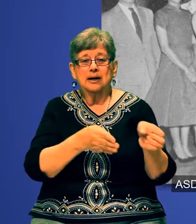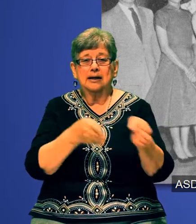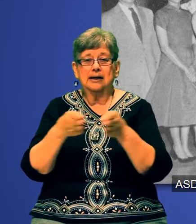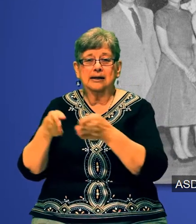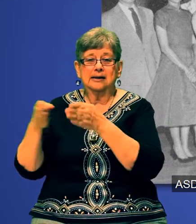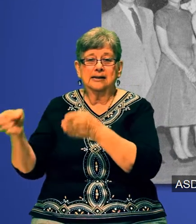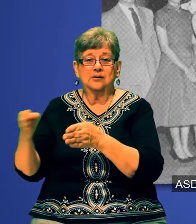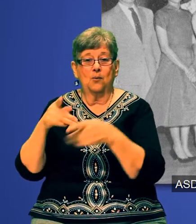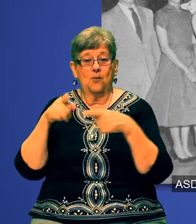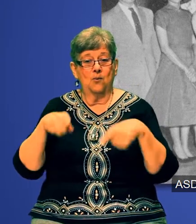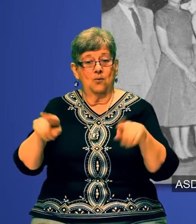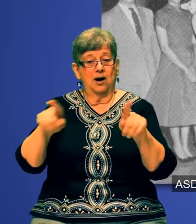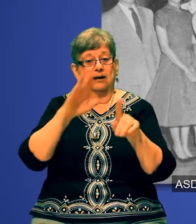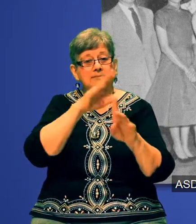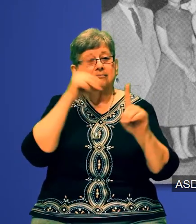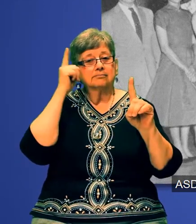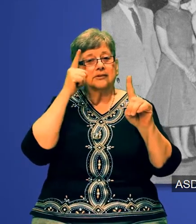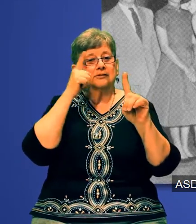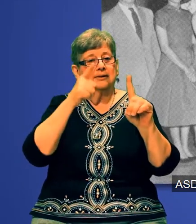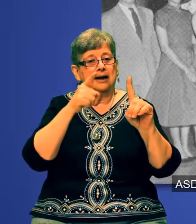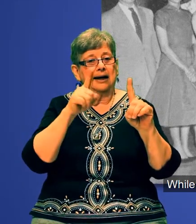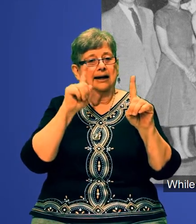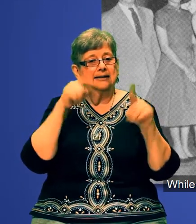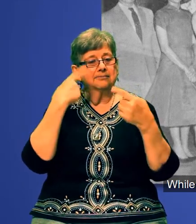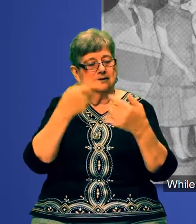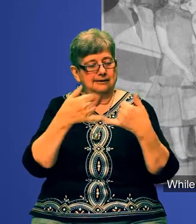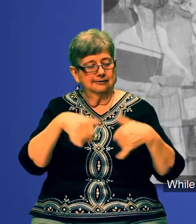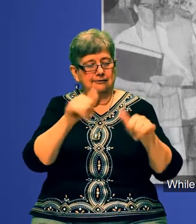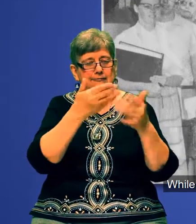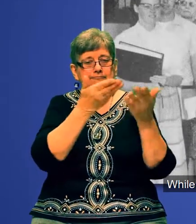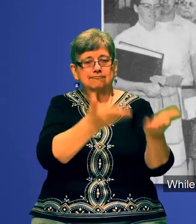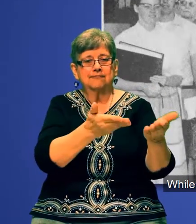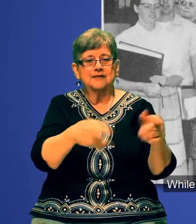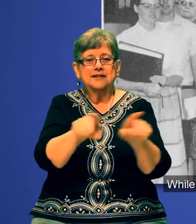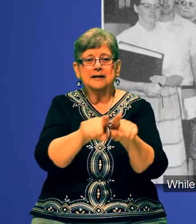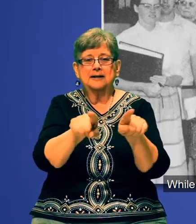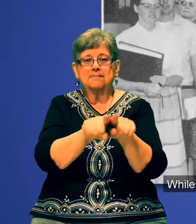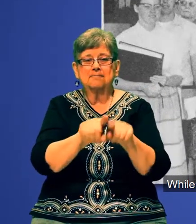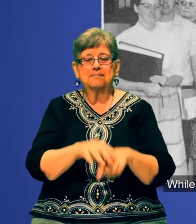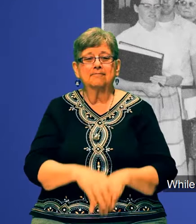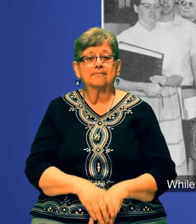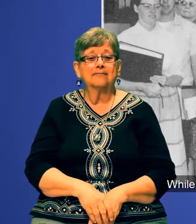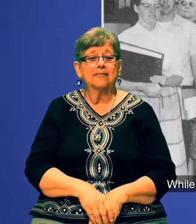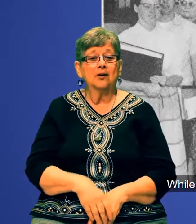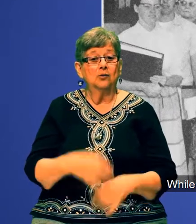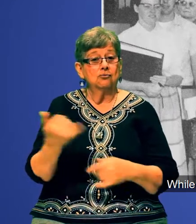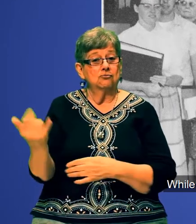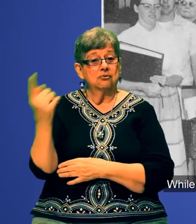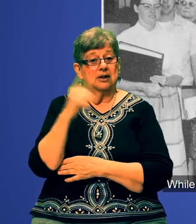and changed in many ways, while its mission has remained much the same.